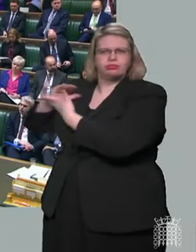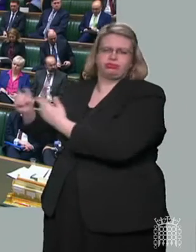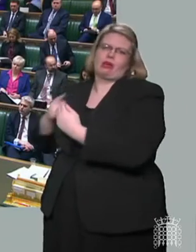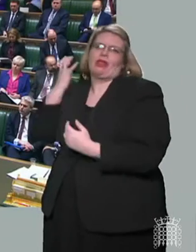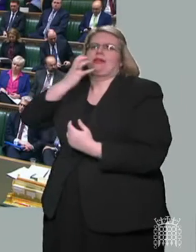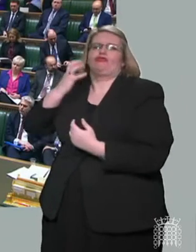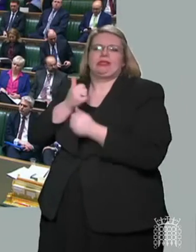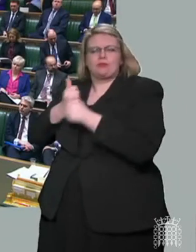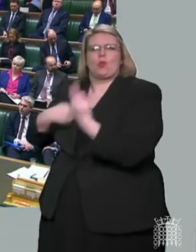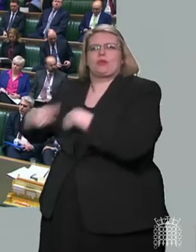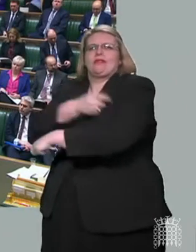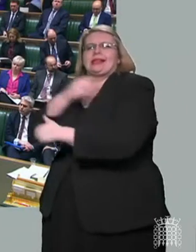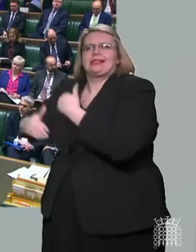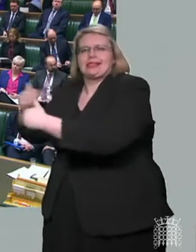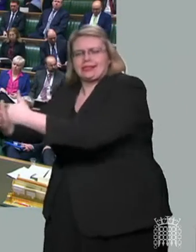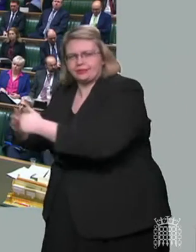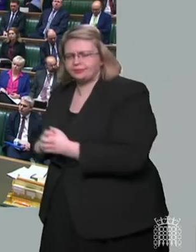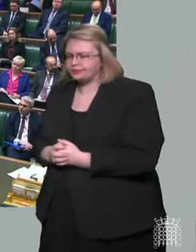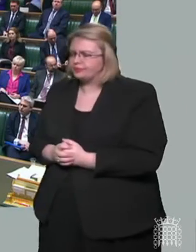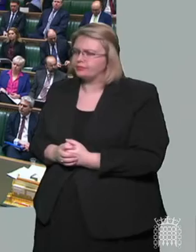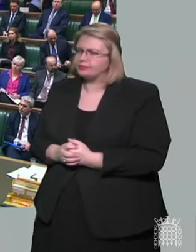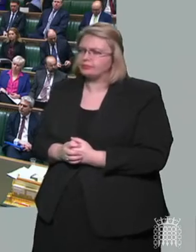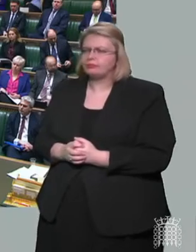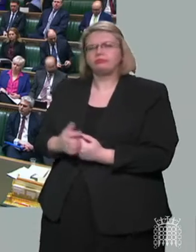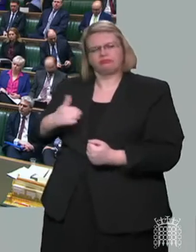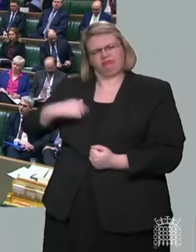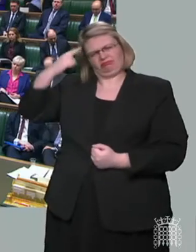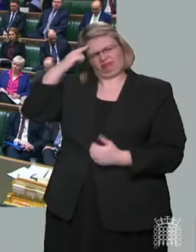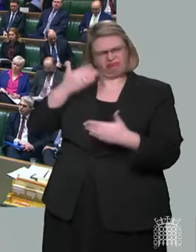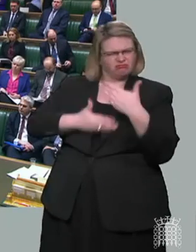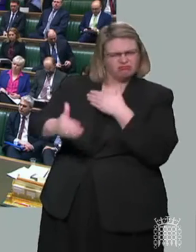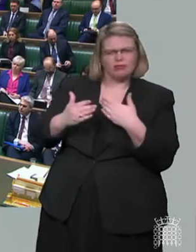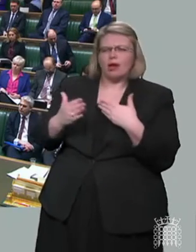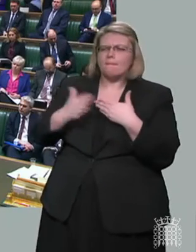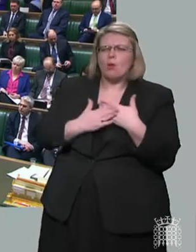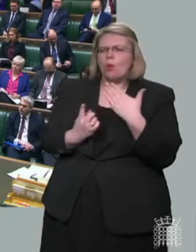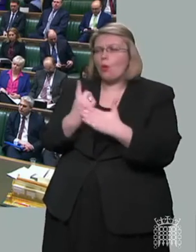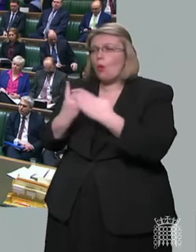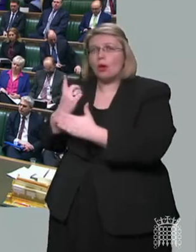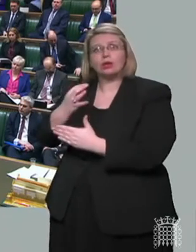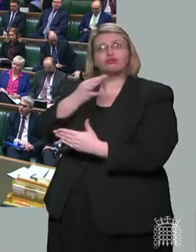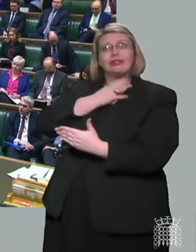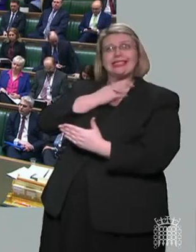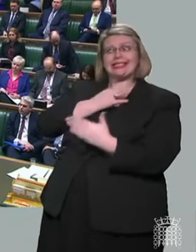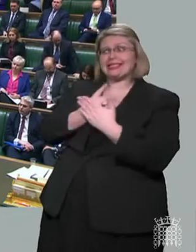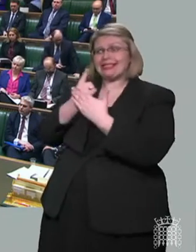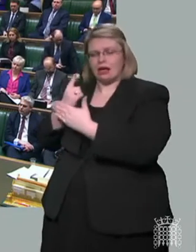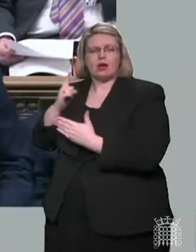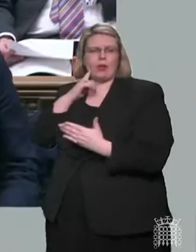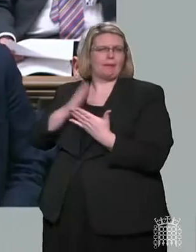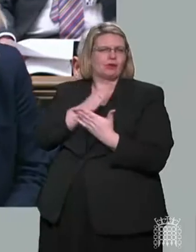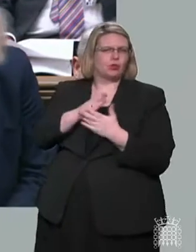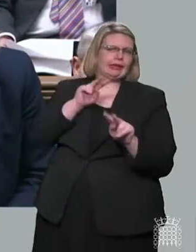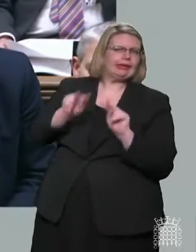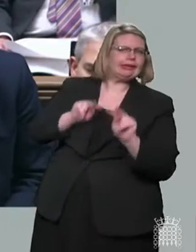our aim will be to manage and respond to future risks through more routine public health interventions